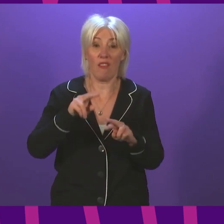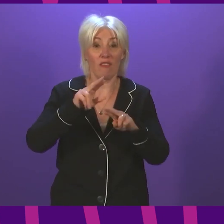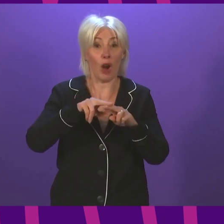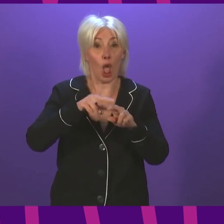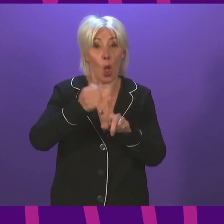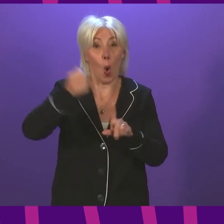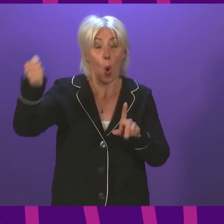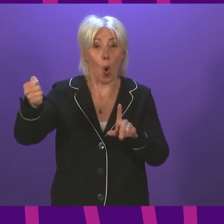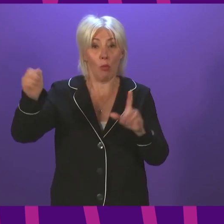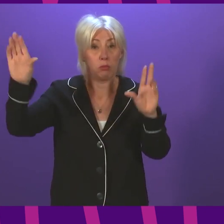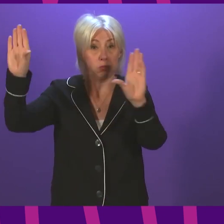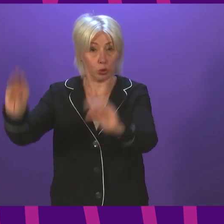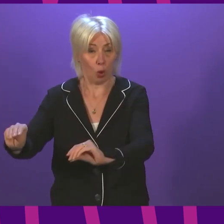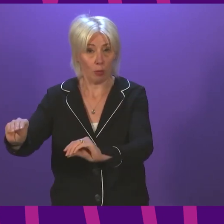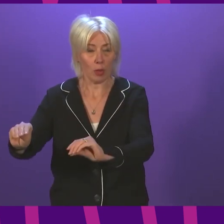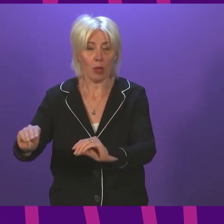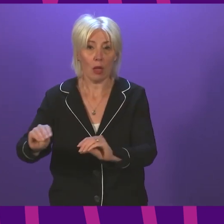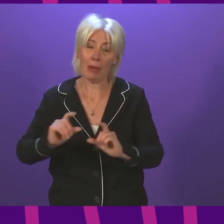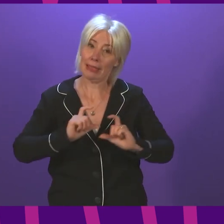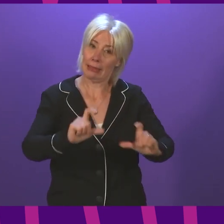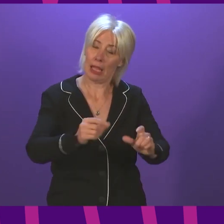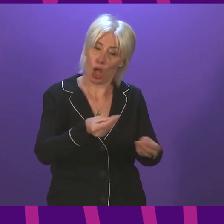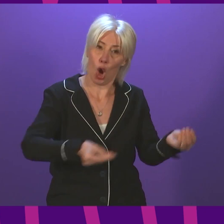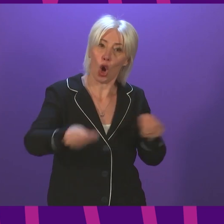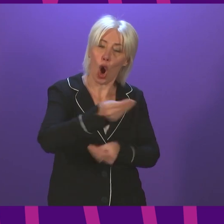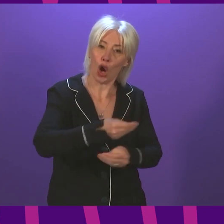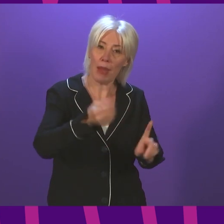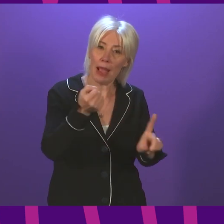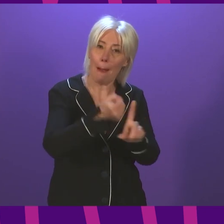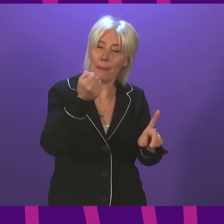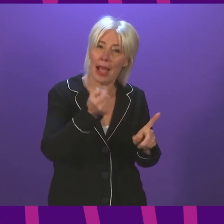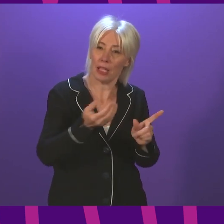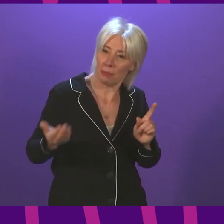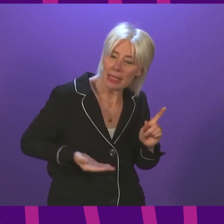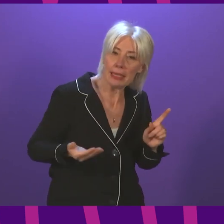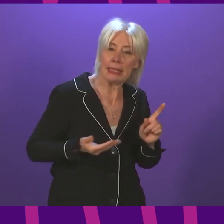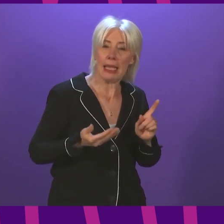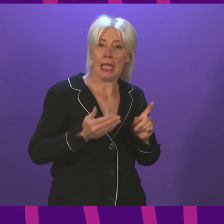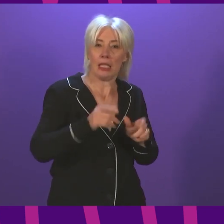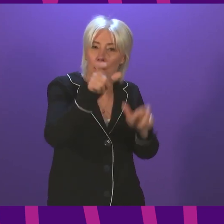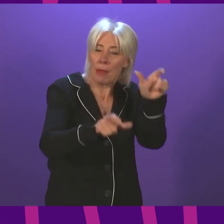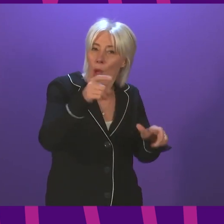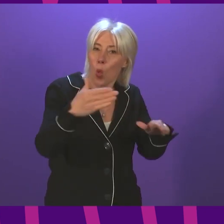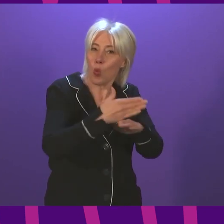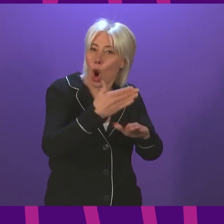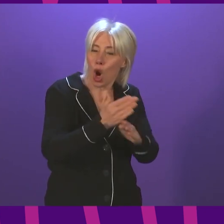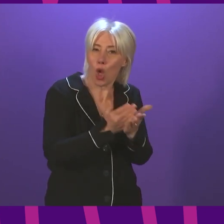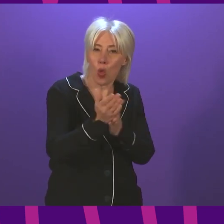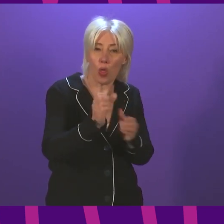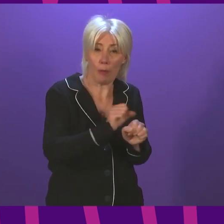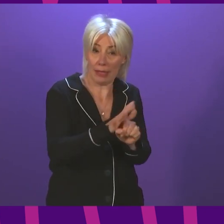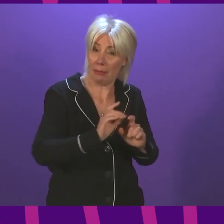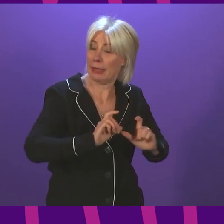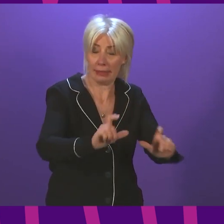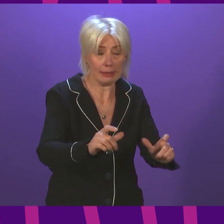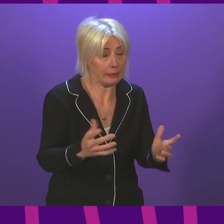of furlough while there is still an impact on the economy and businesses and workers more generally of the pandemic and what we're having